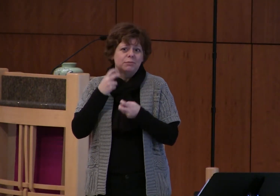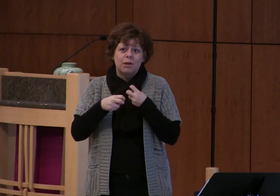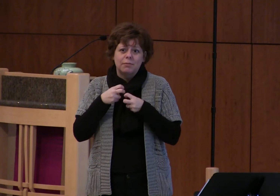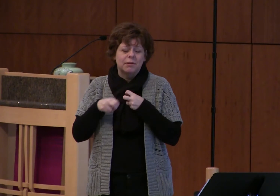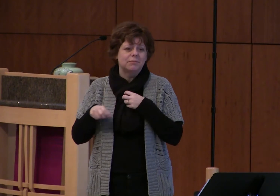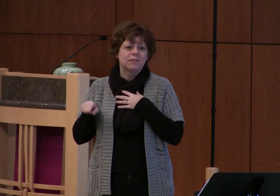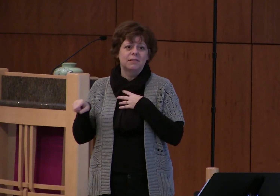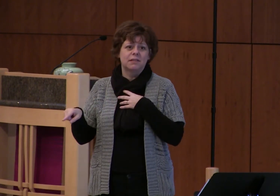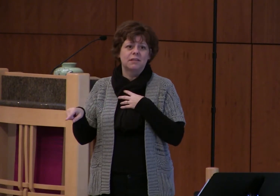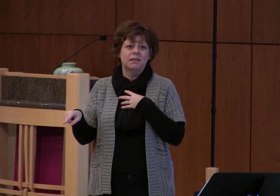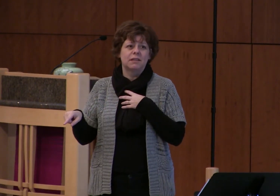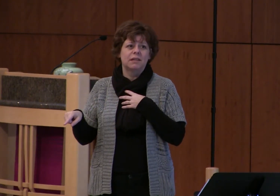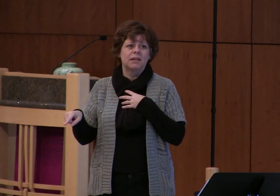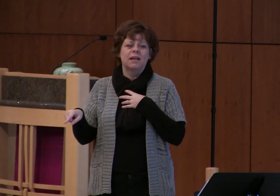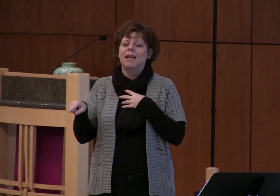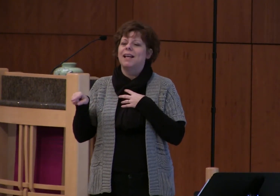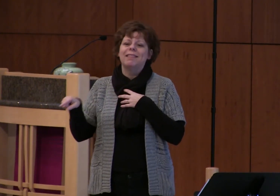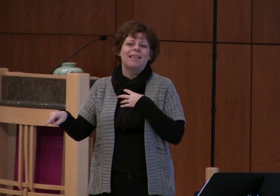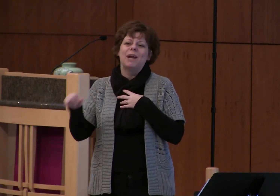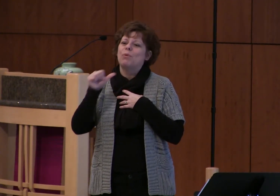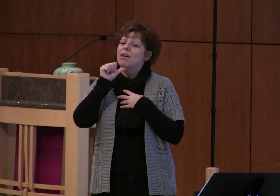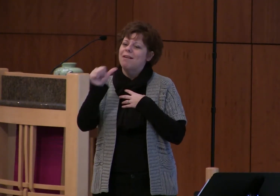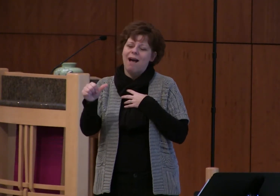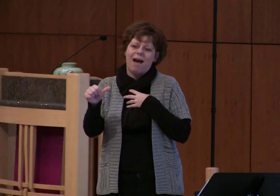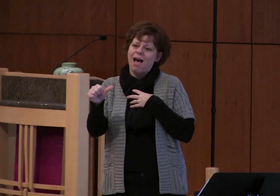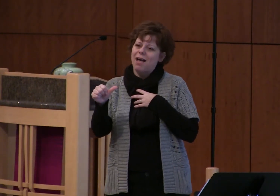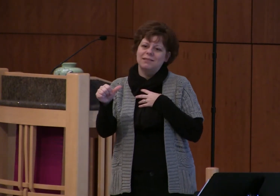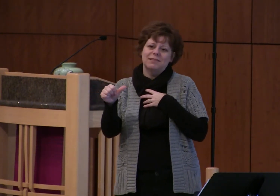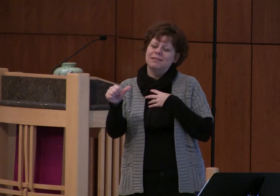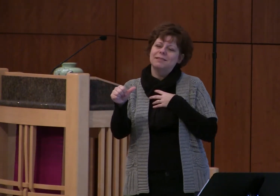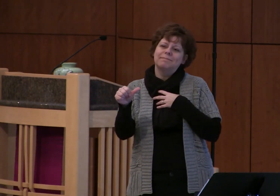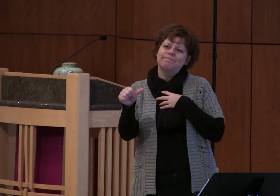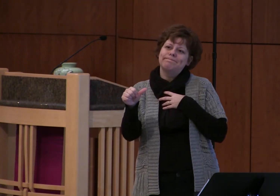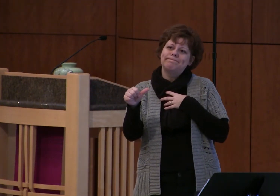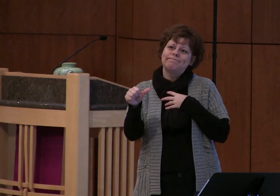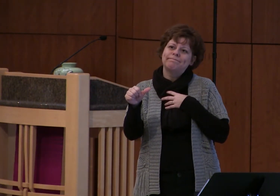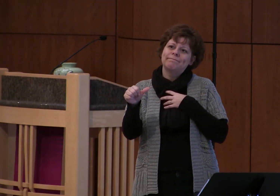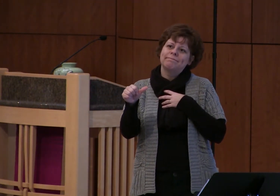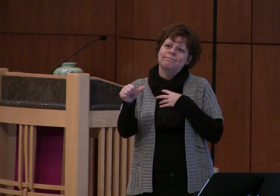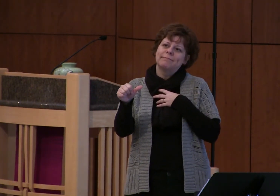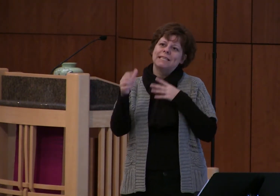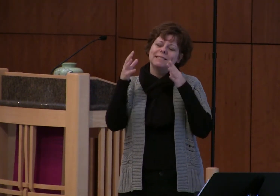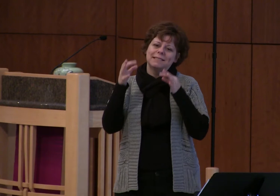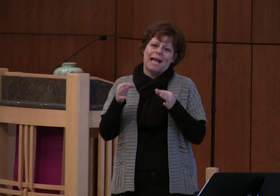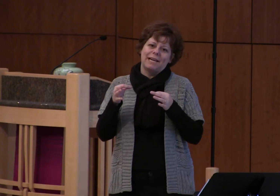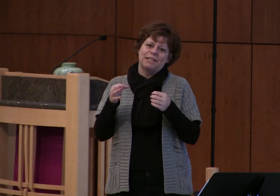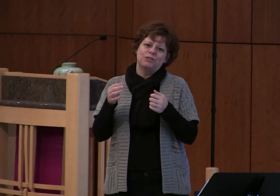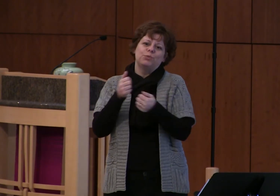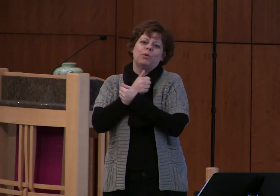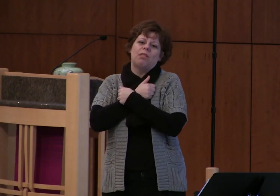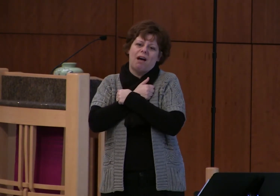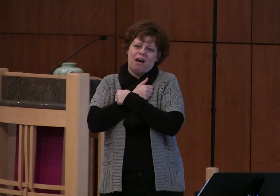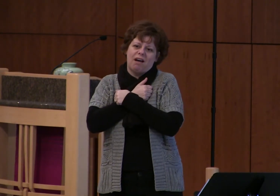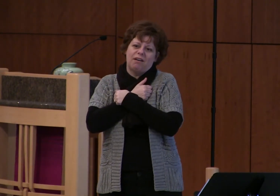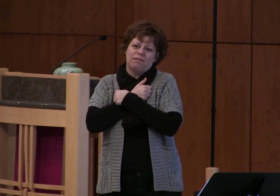was not choosing at that moment on that day to love his neighbor and drive